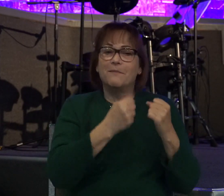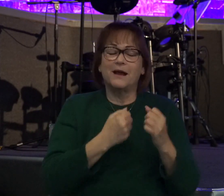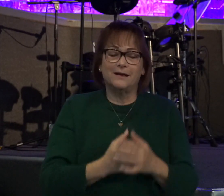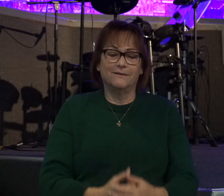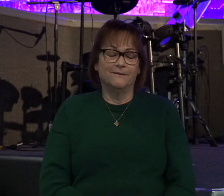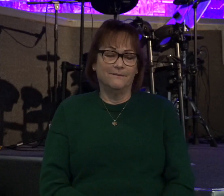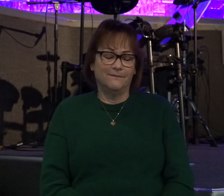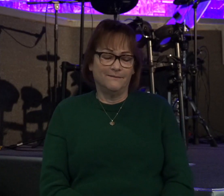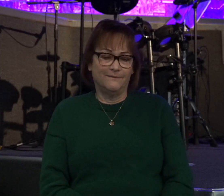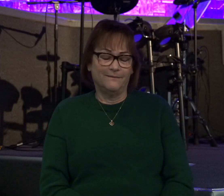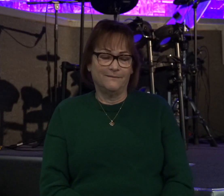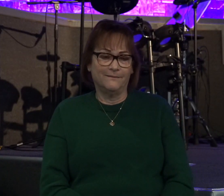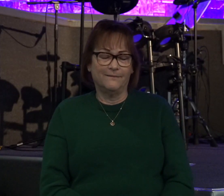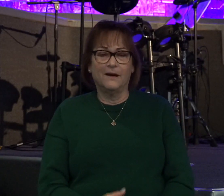What a beautiful verse.